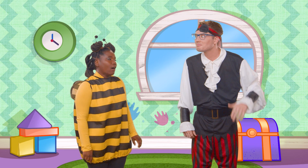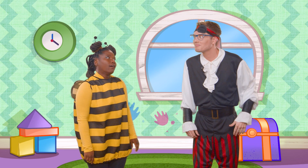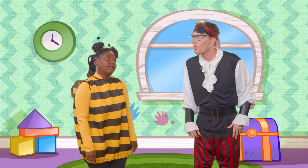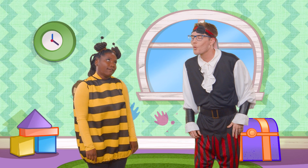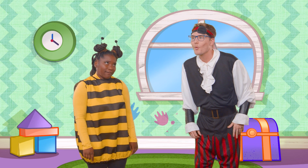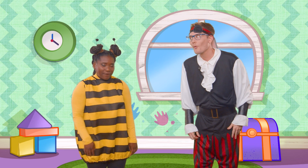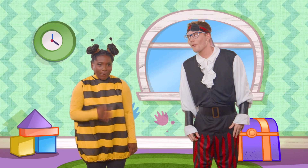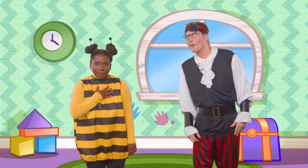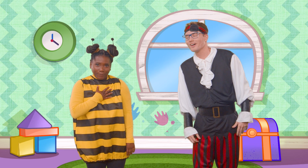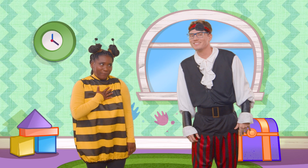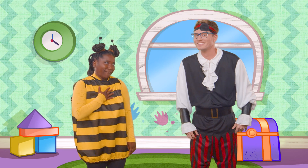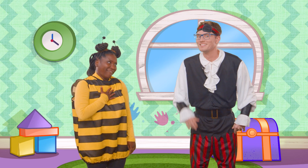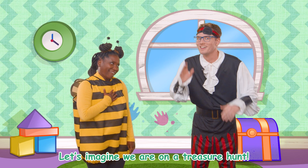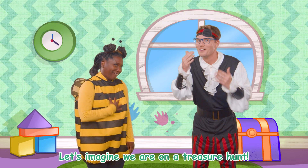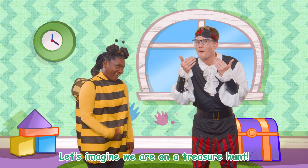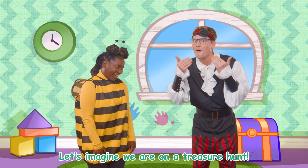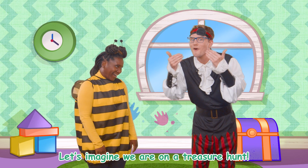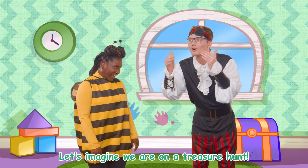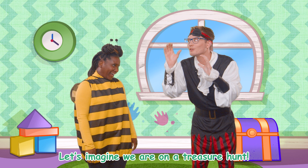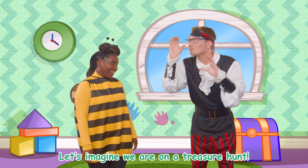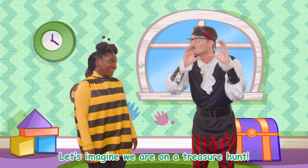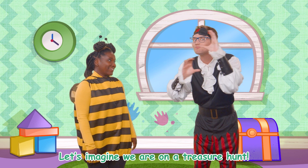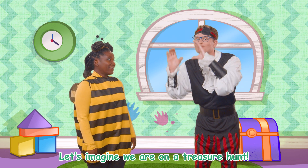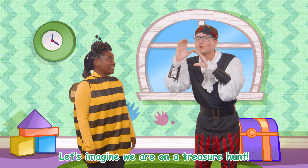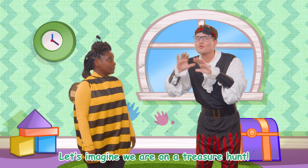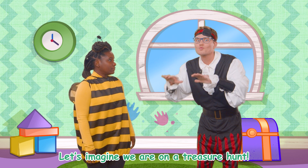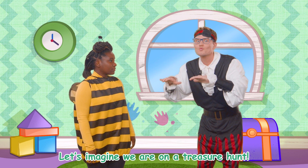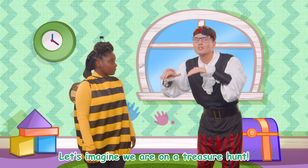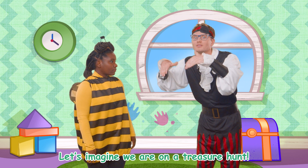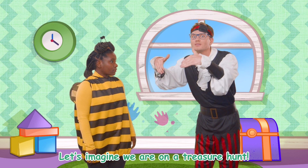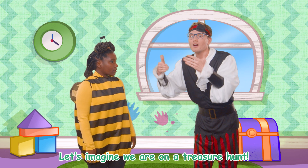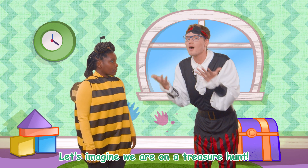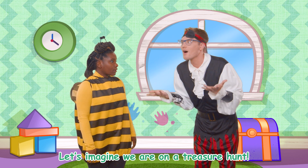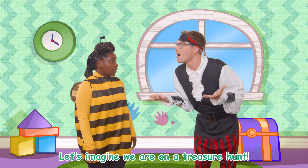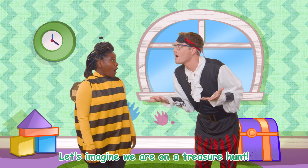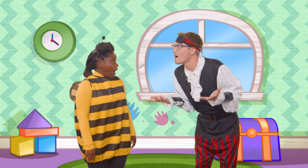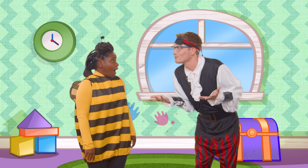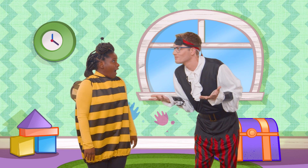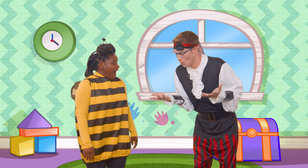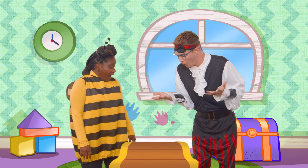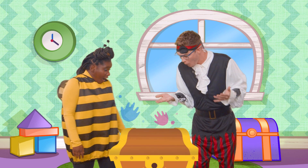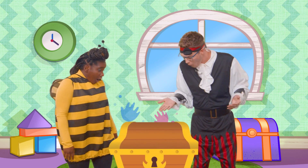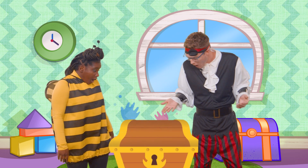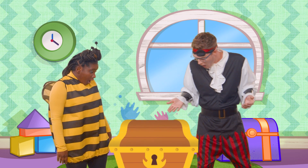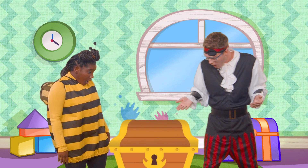Oh, phew! Let's imagine we're on a treasure hunt! Wow!